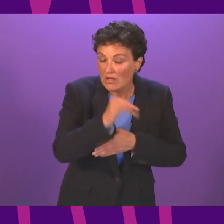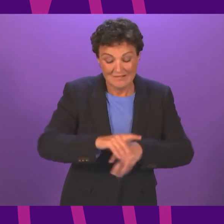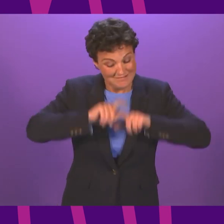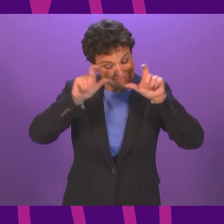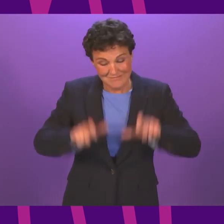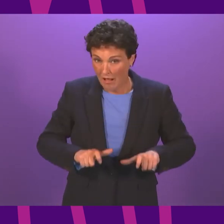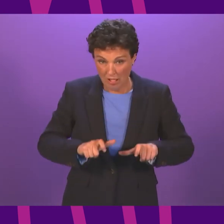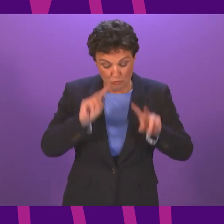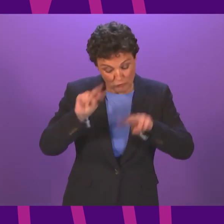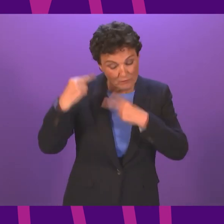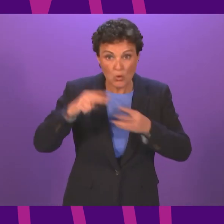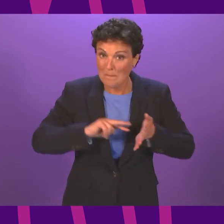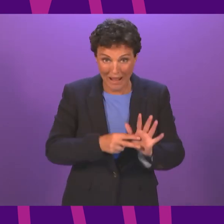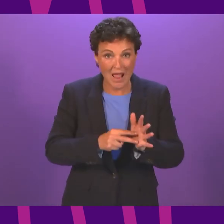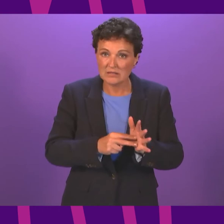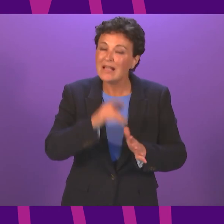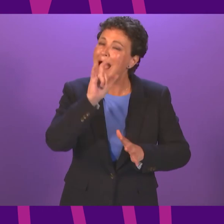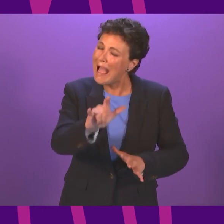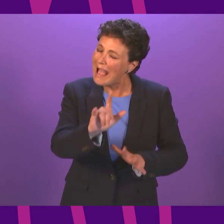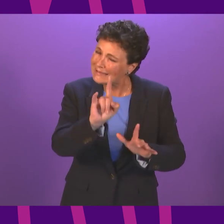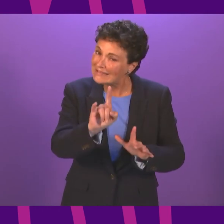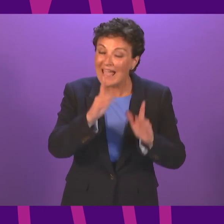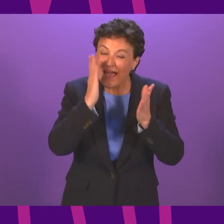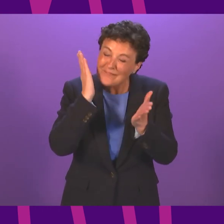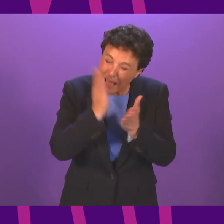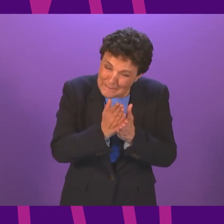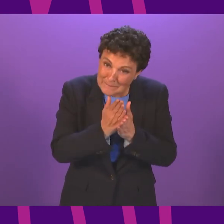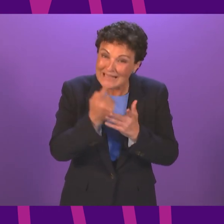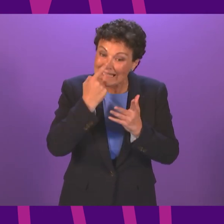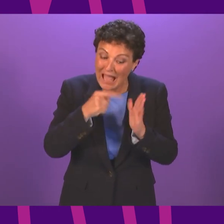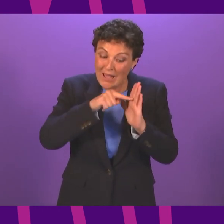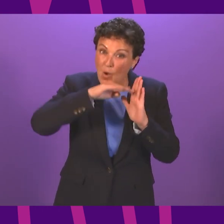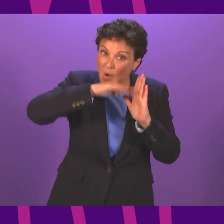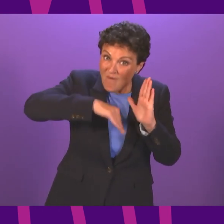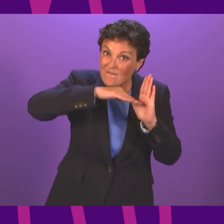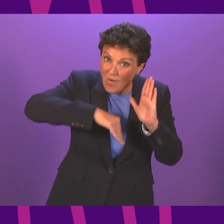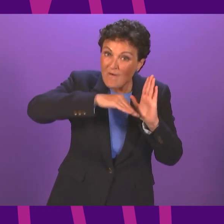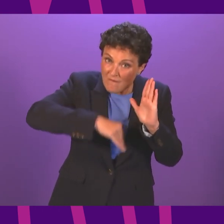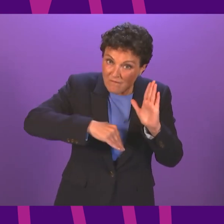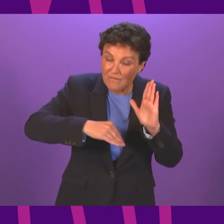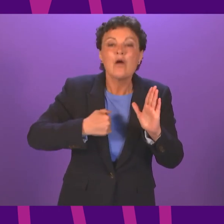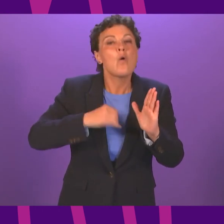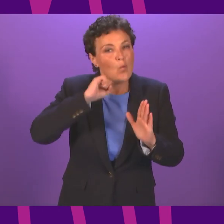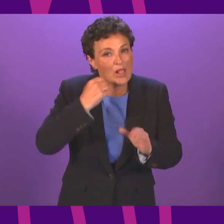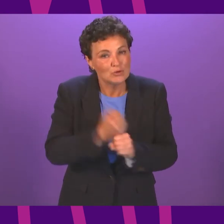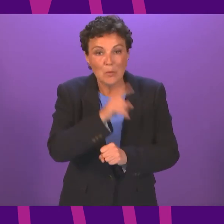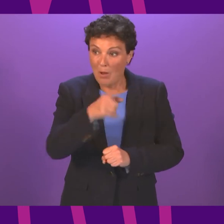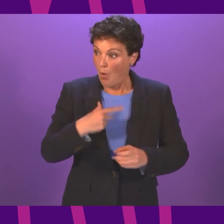review and will, as I've said today, accelerate the lifting of restrictions if possible. But hopefully what we have set out today about the move